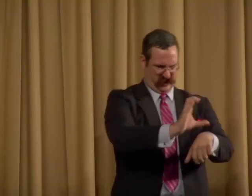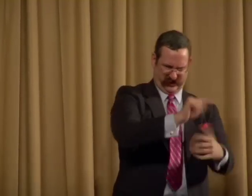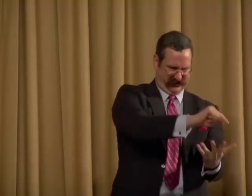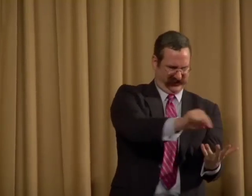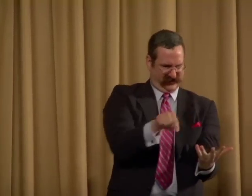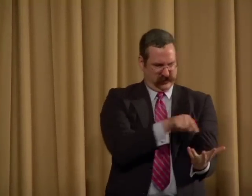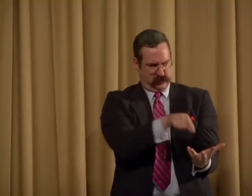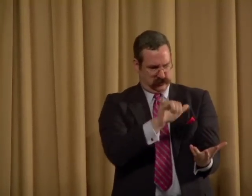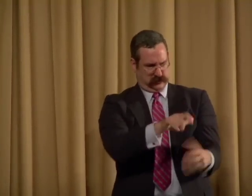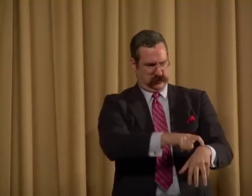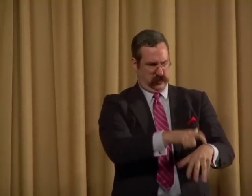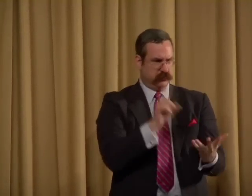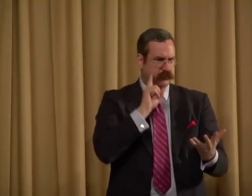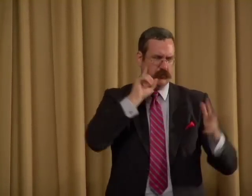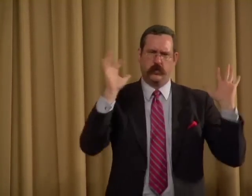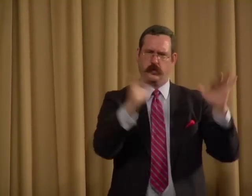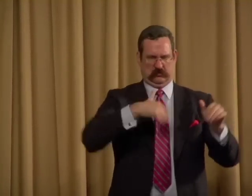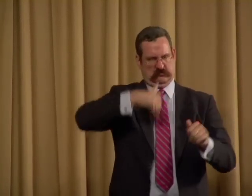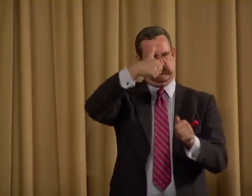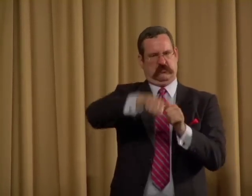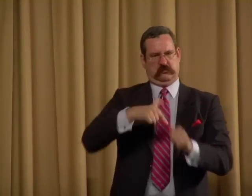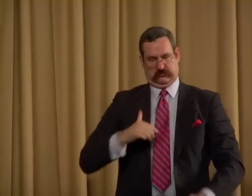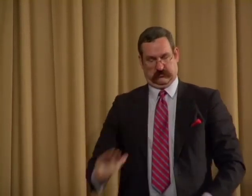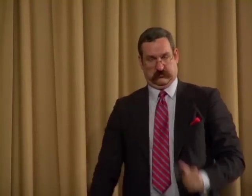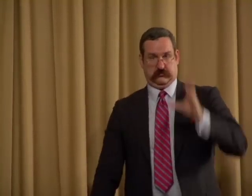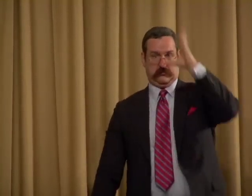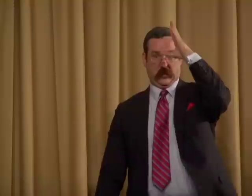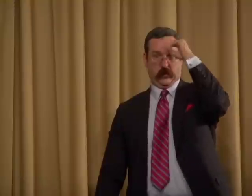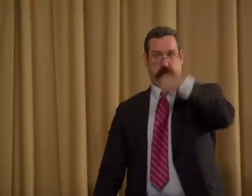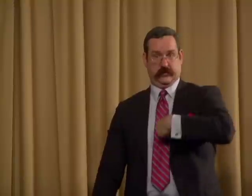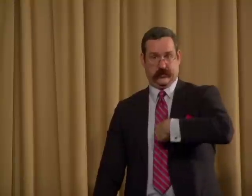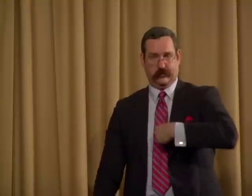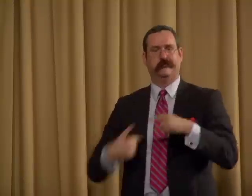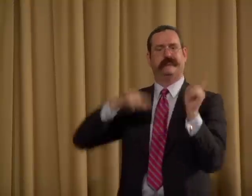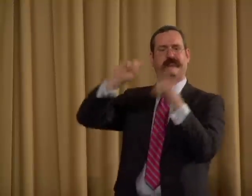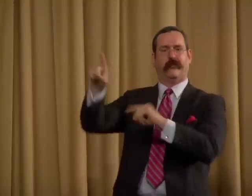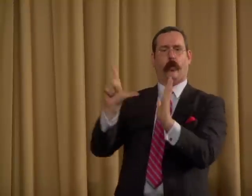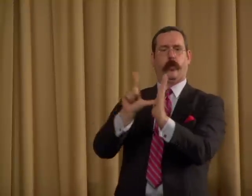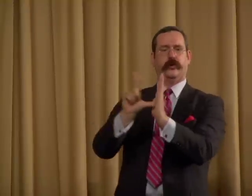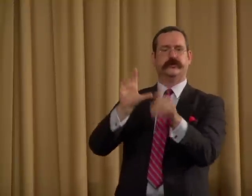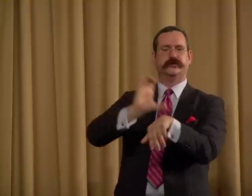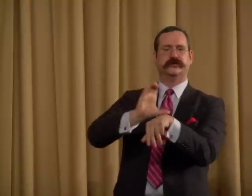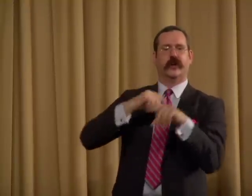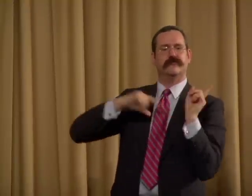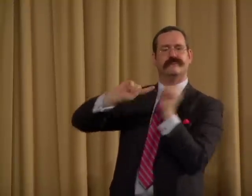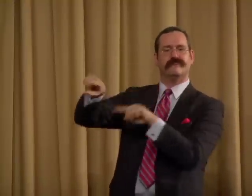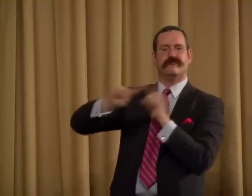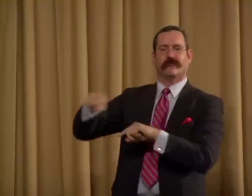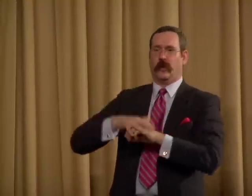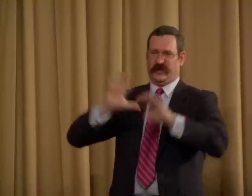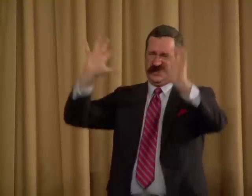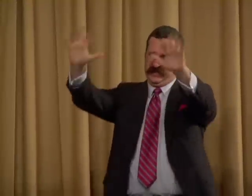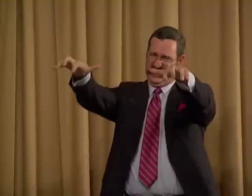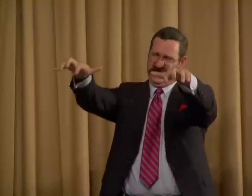So, all of these church-related events that I recall as a young boy, I went to the Lutheran Church,